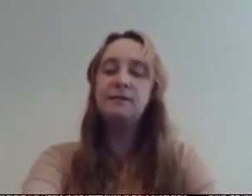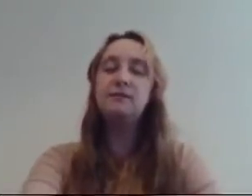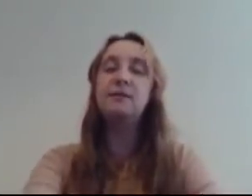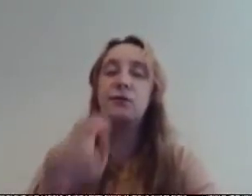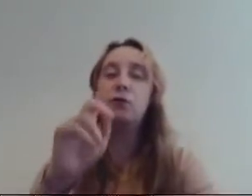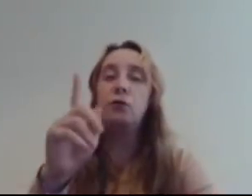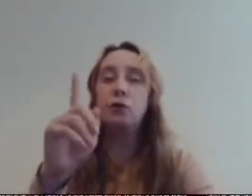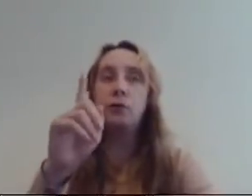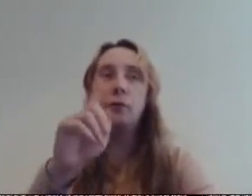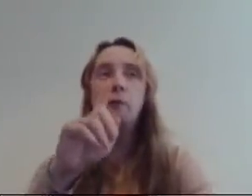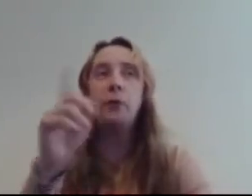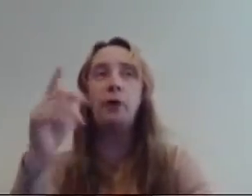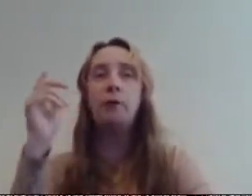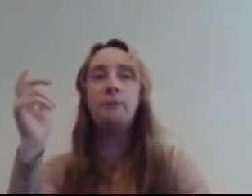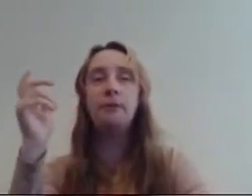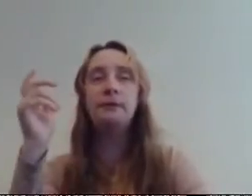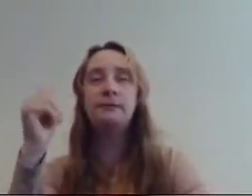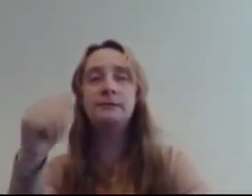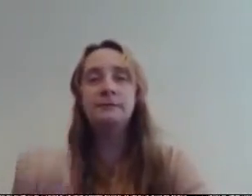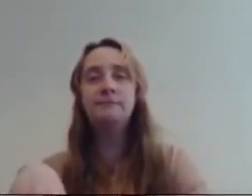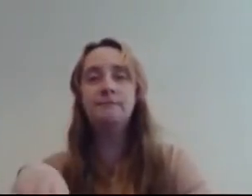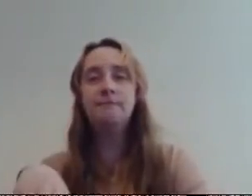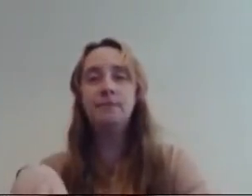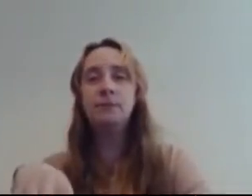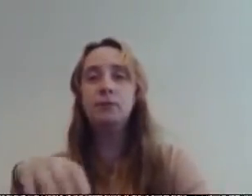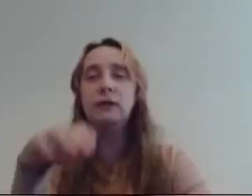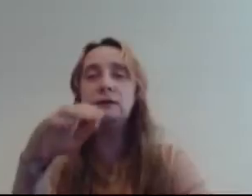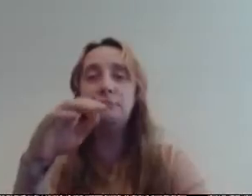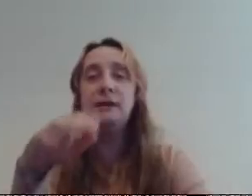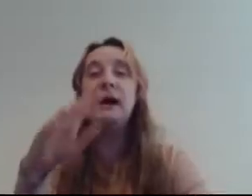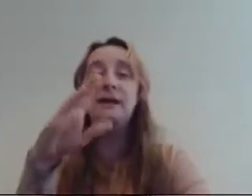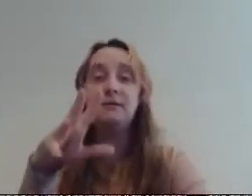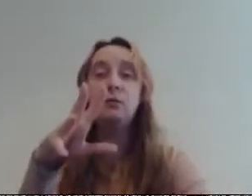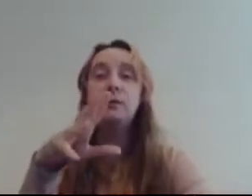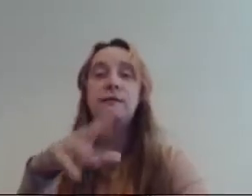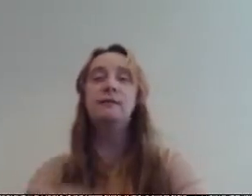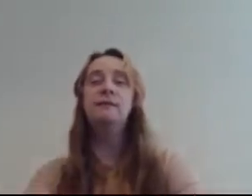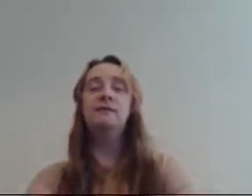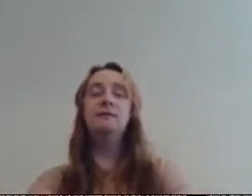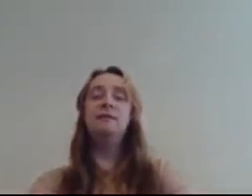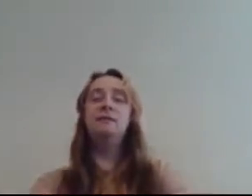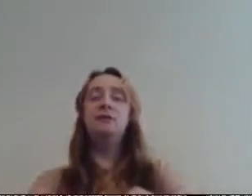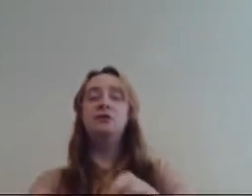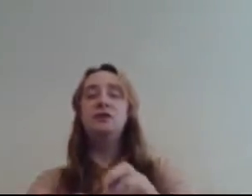because they've still got the one point up so class B has to win today